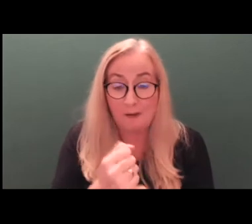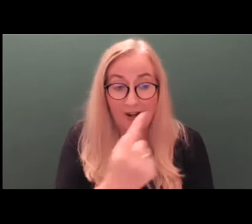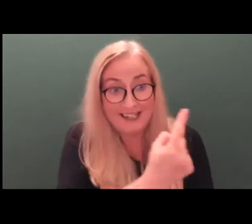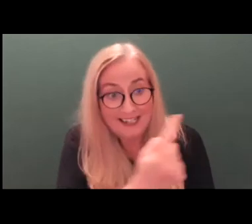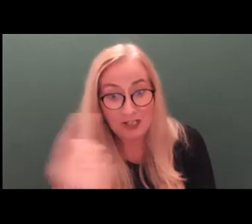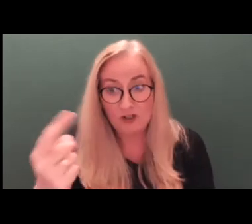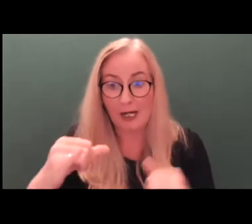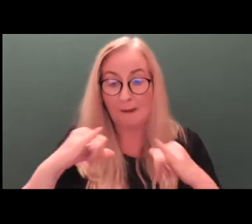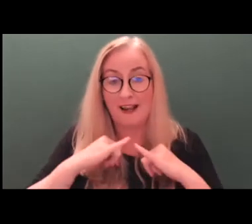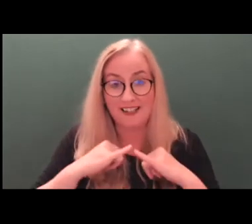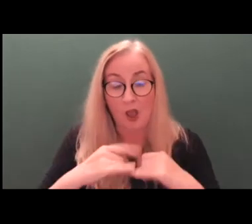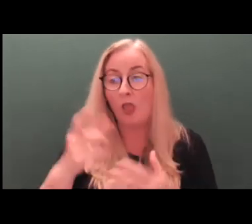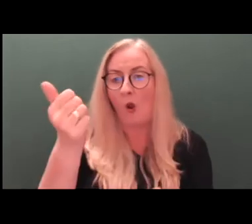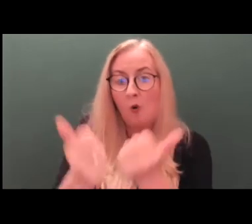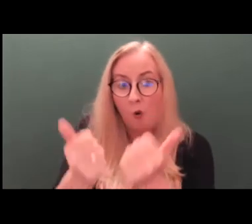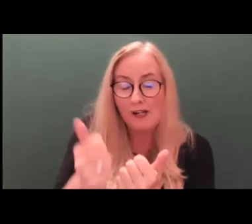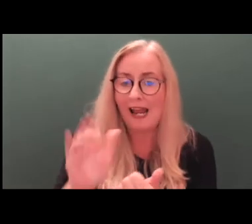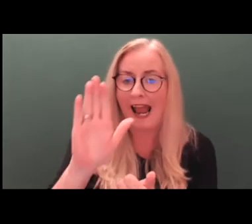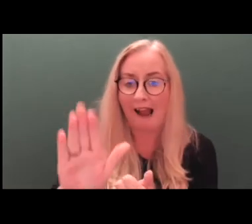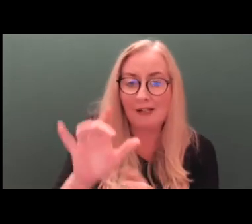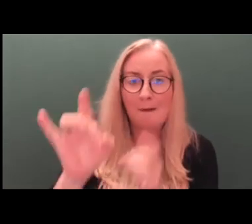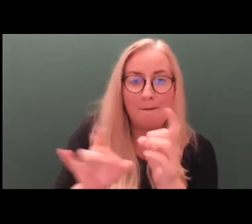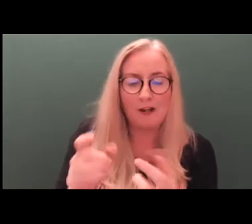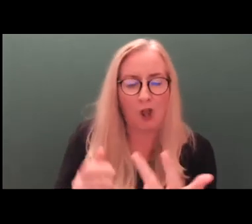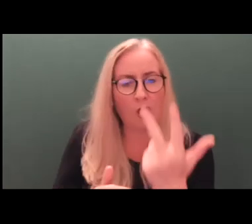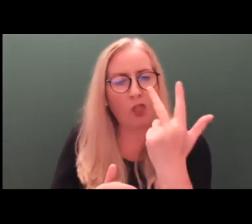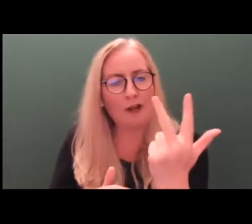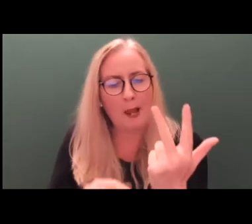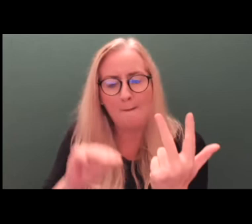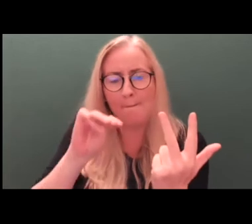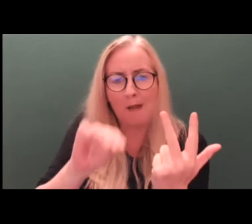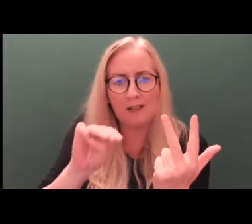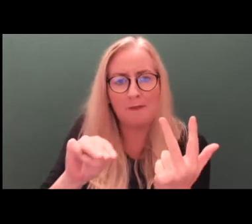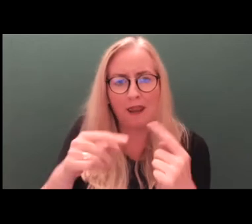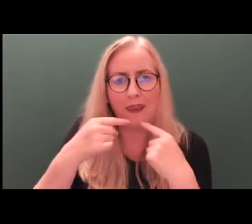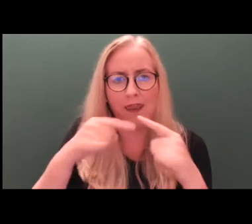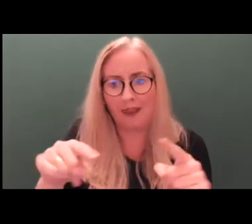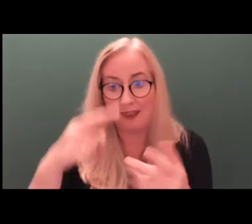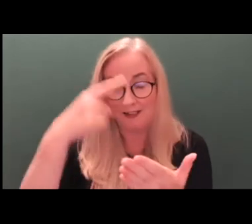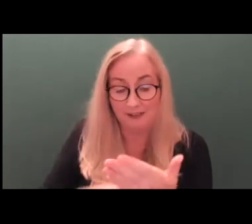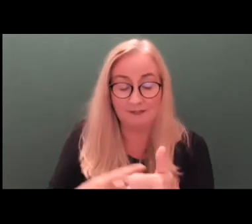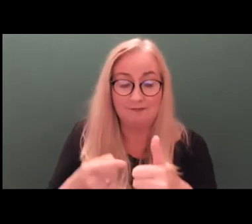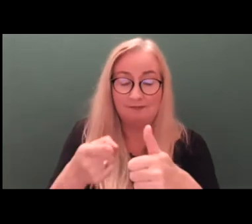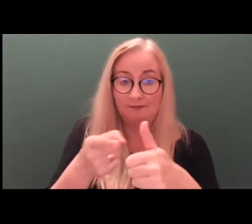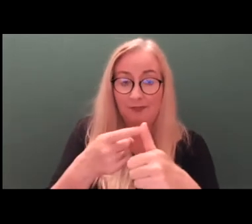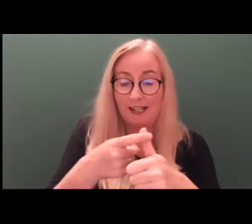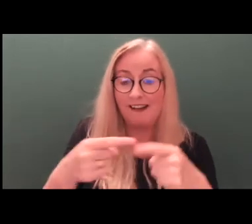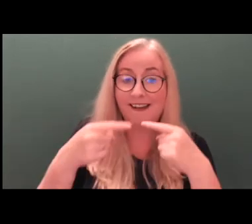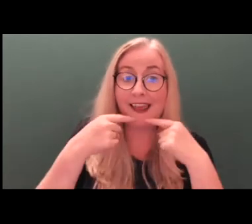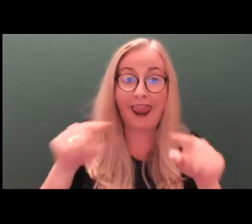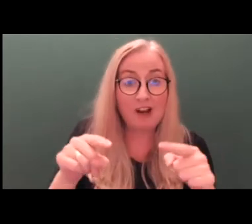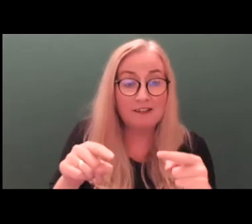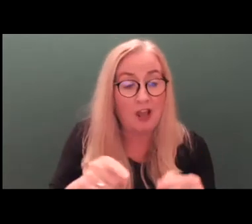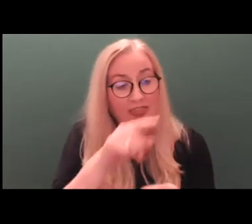the Court will have to make one of three possible declarations. First, it can declare that the relevant